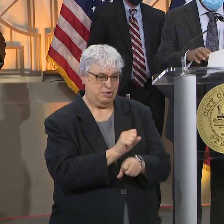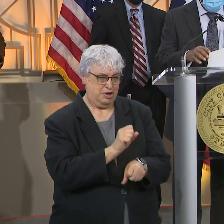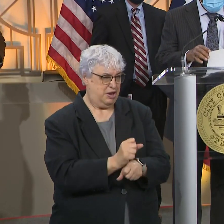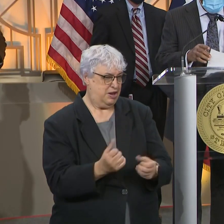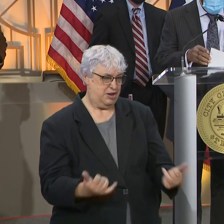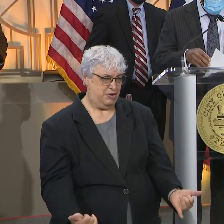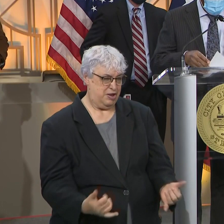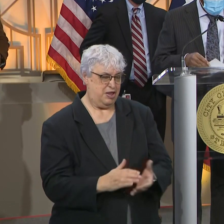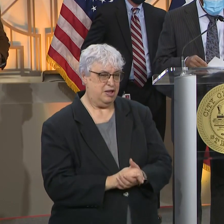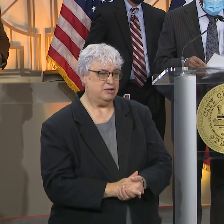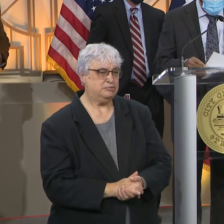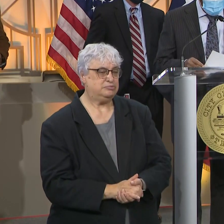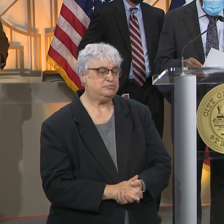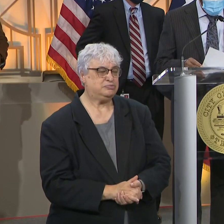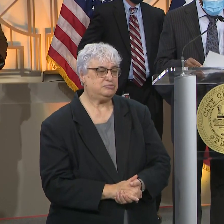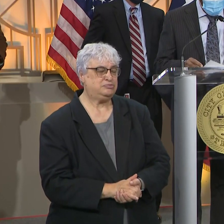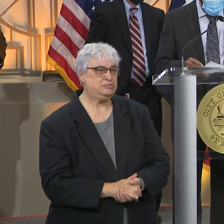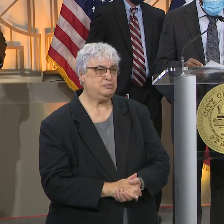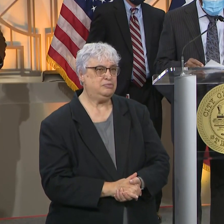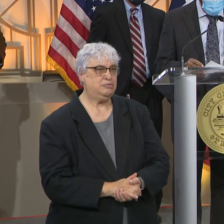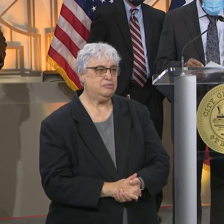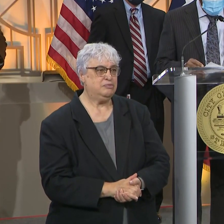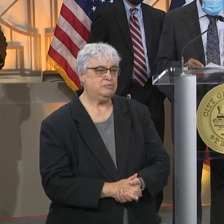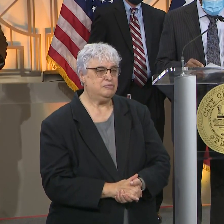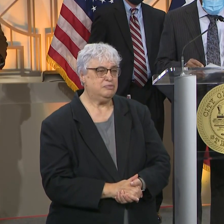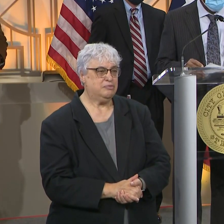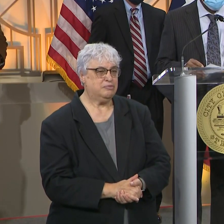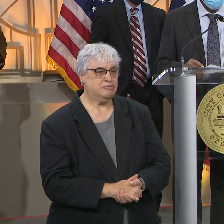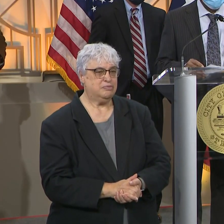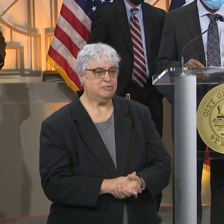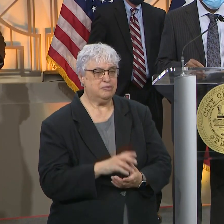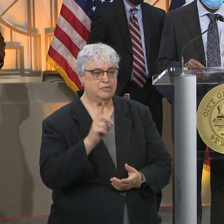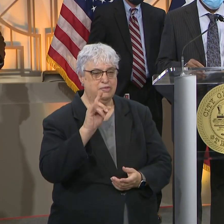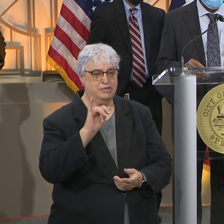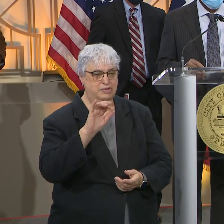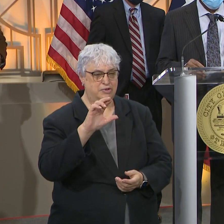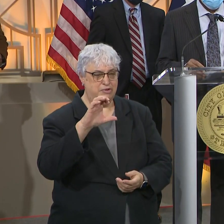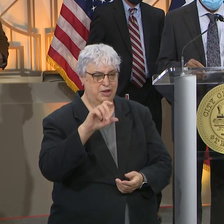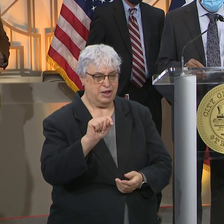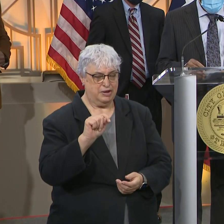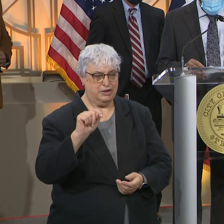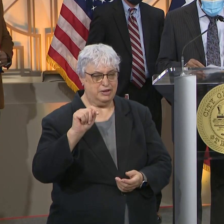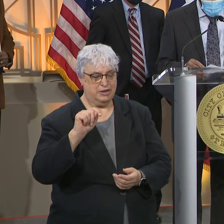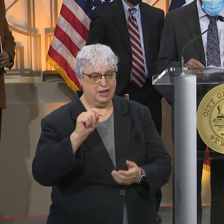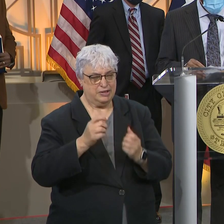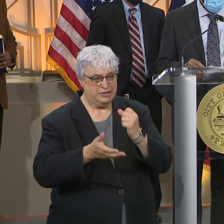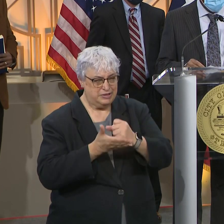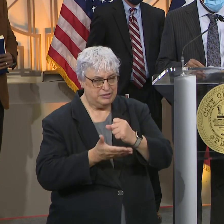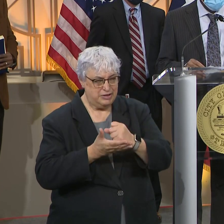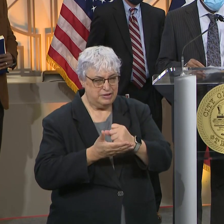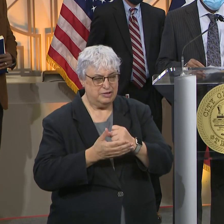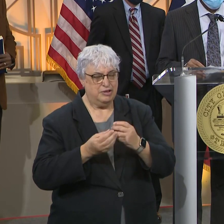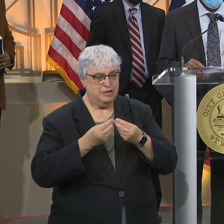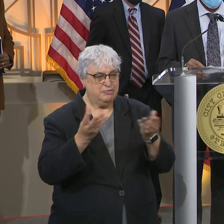And then just a quick update on the direct assistance that City of Houston gave. know, we've given our checks to 1